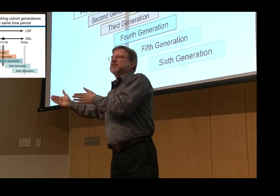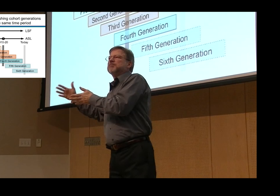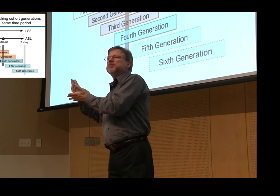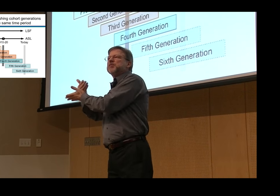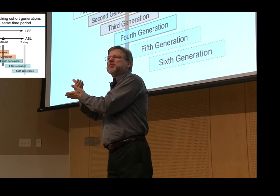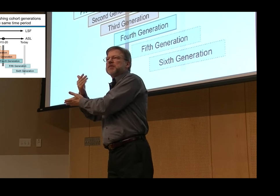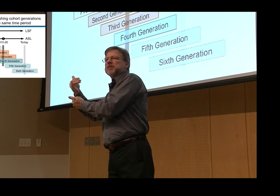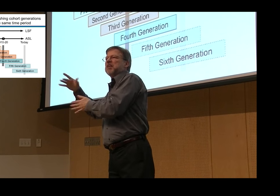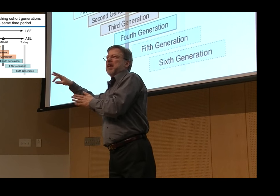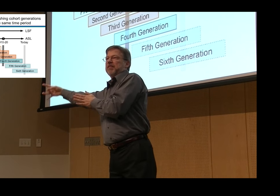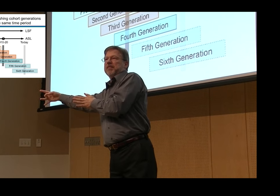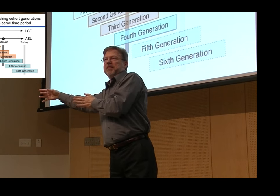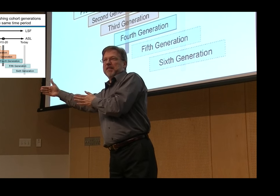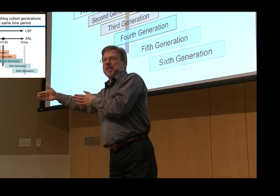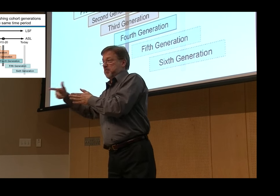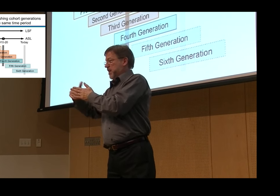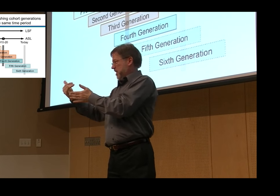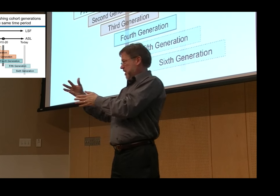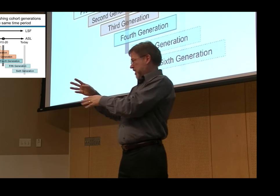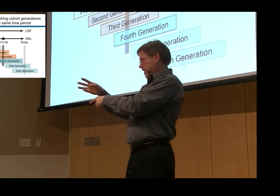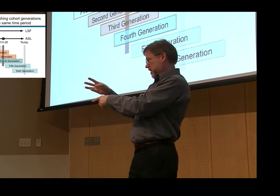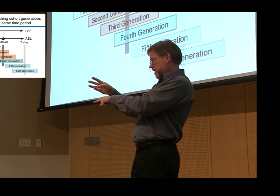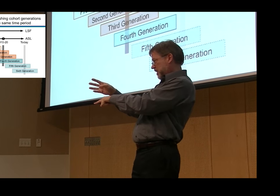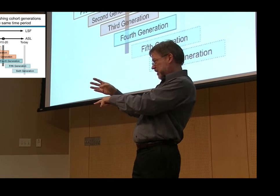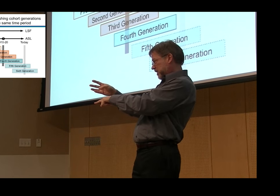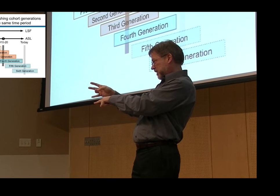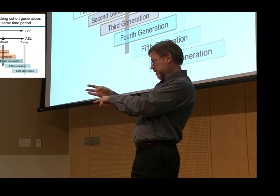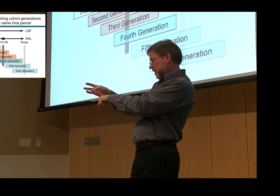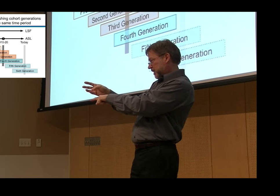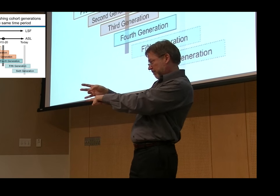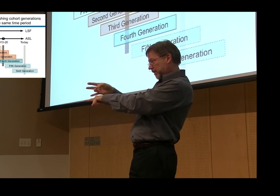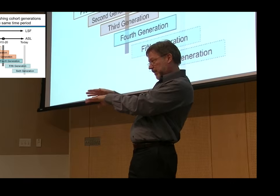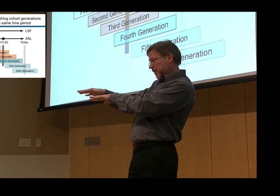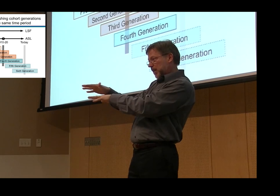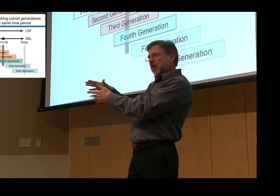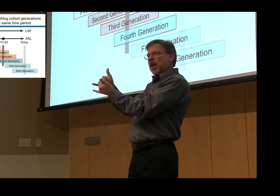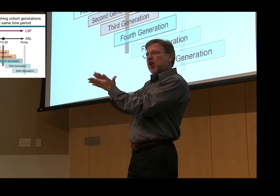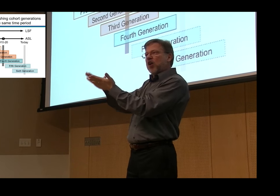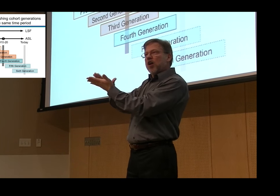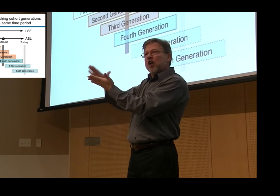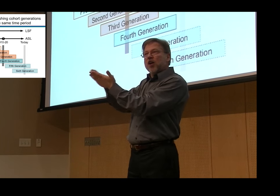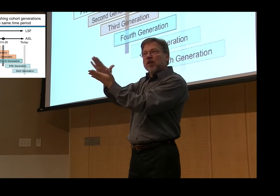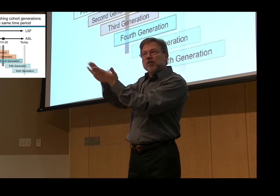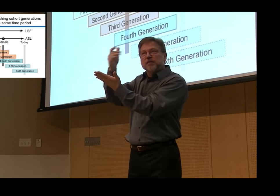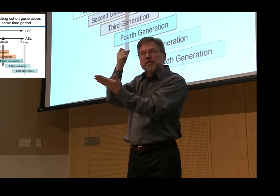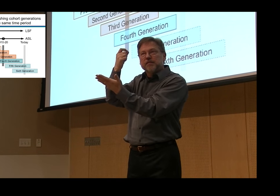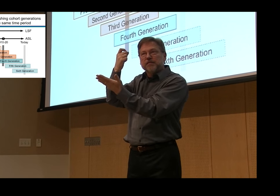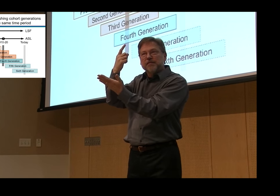easy to distinguish the sixth from the seventh generation. And then newer forms we see as distinguishing the seventh from